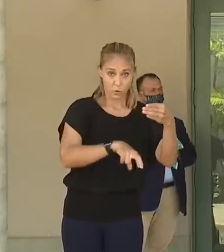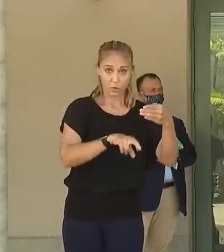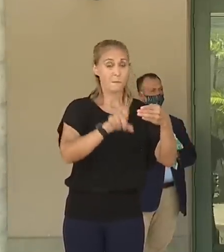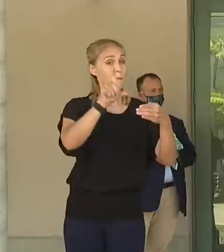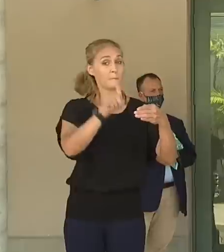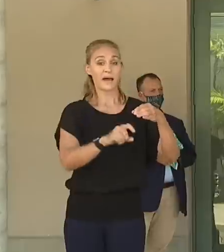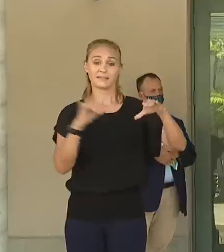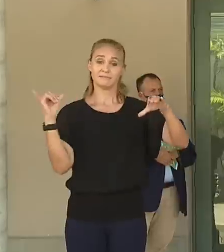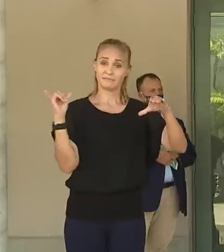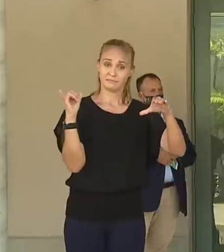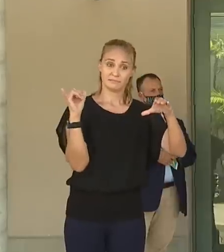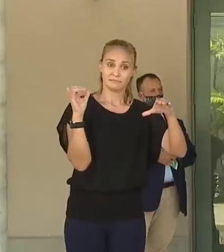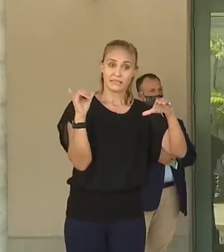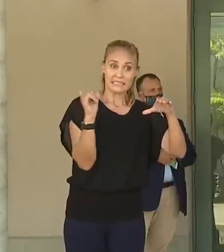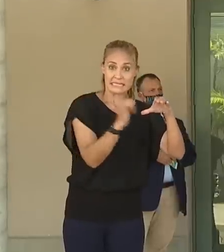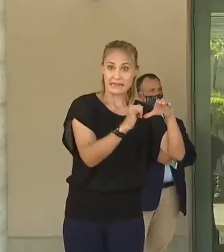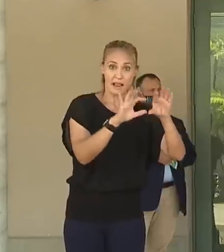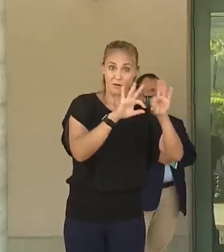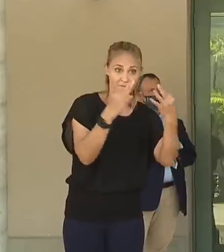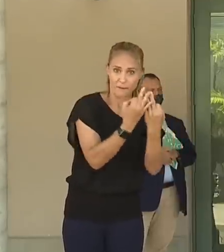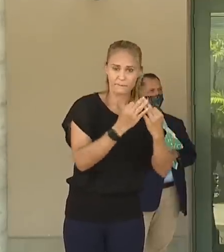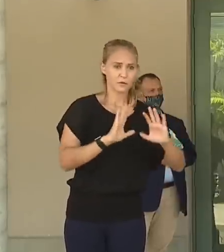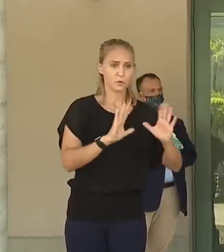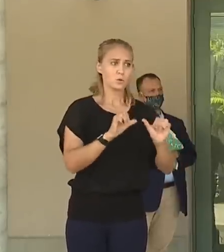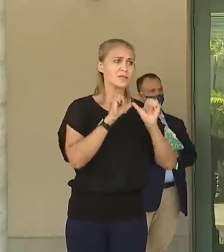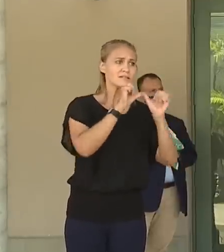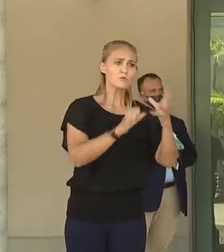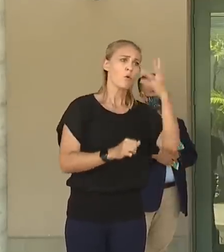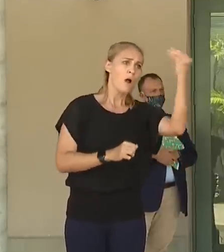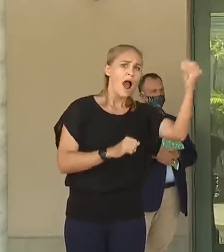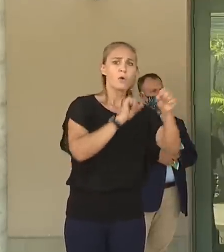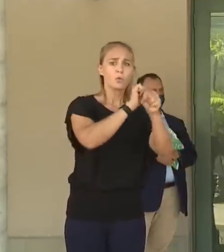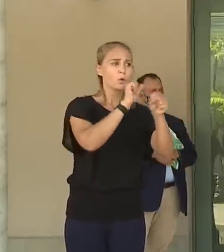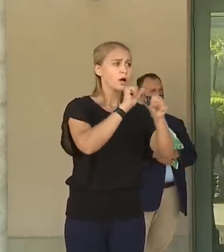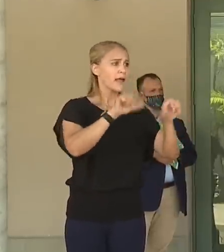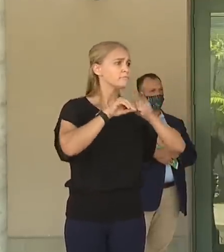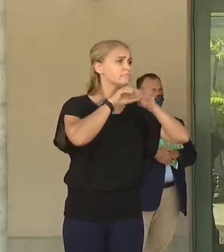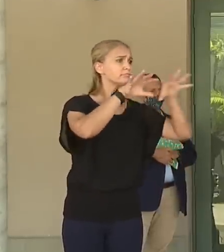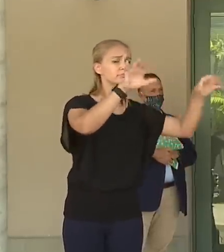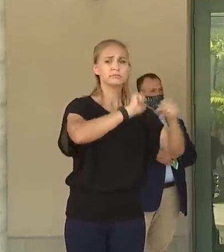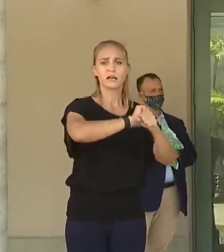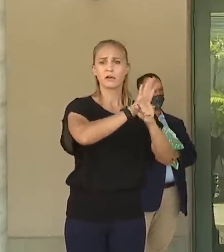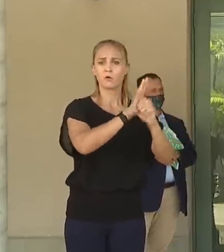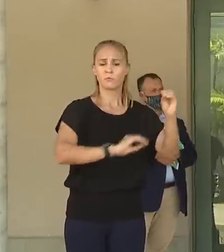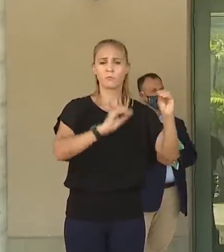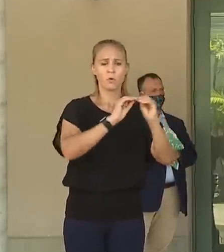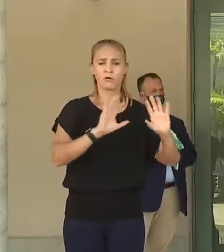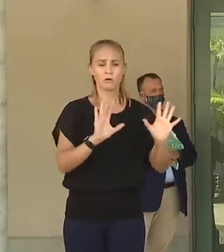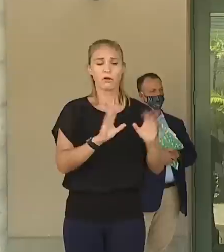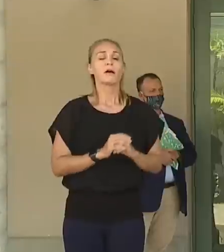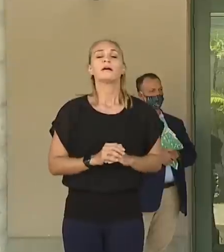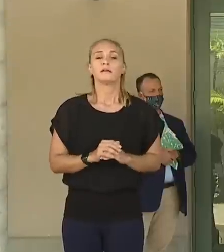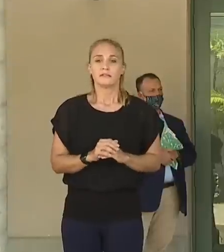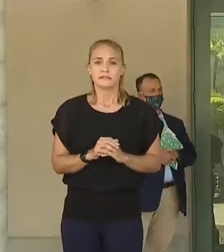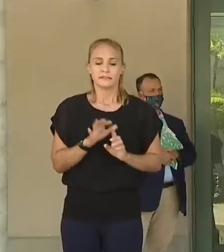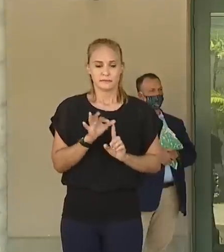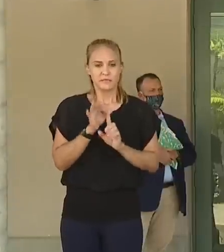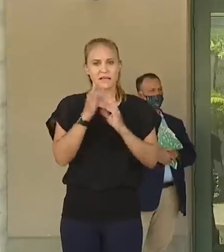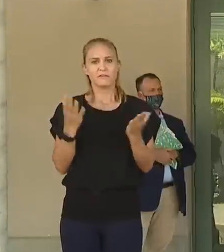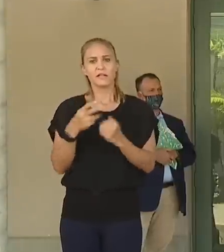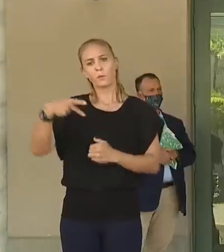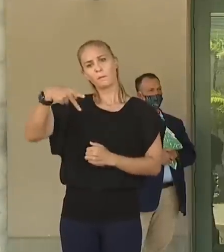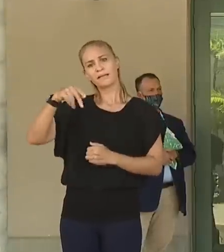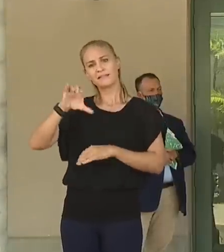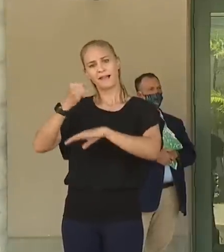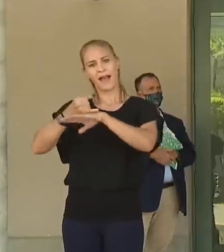quarantined with other members of their family who continue to go to work and spread the virus, particularly in our Pacific Islander